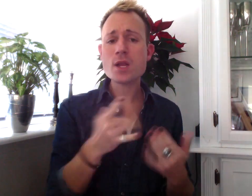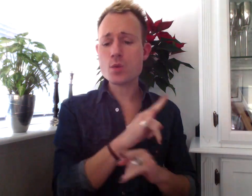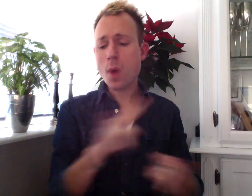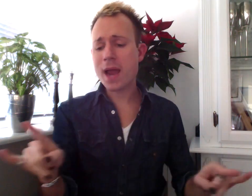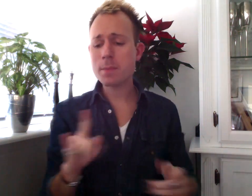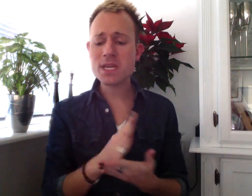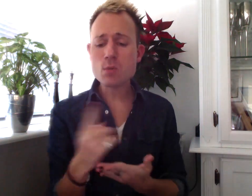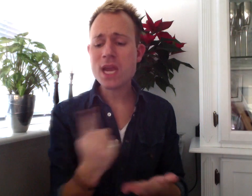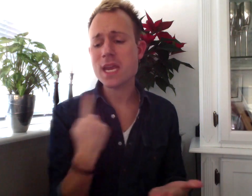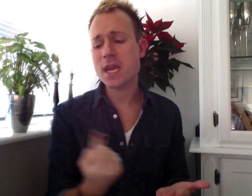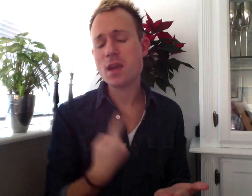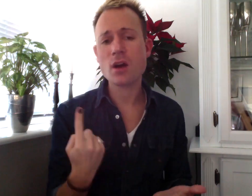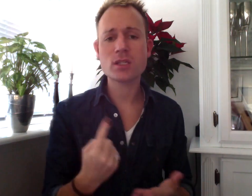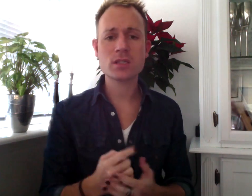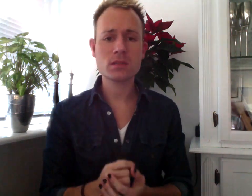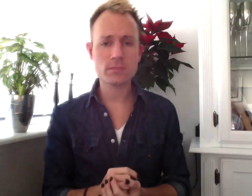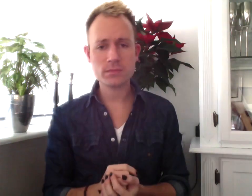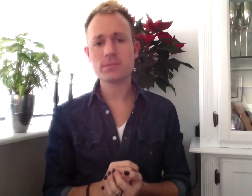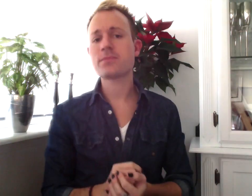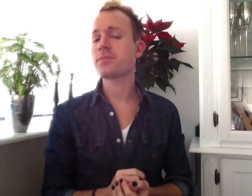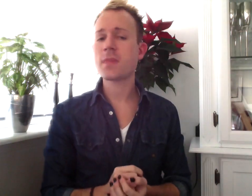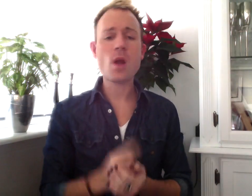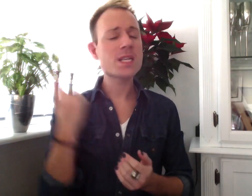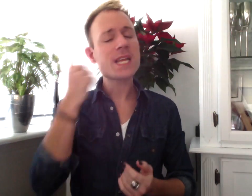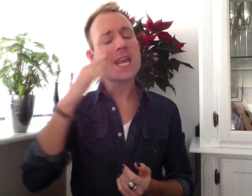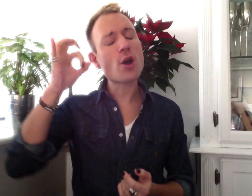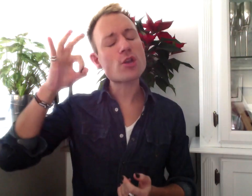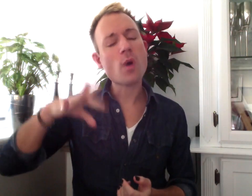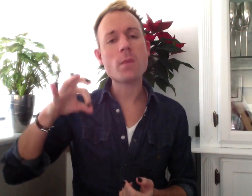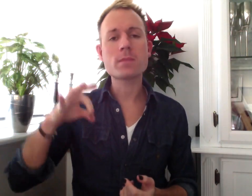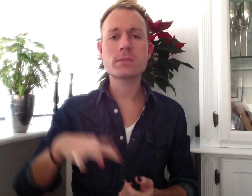it right between us? Only teardrops.